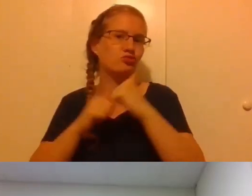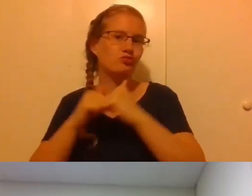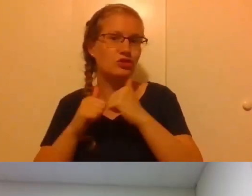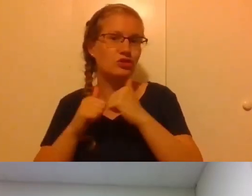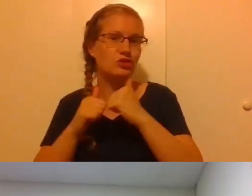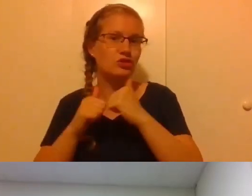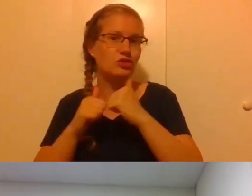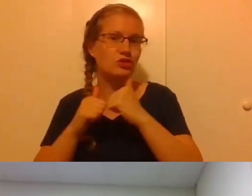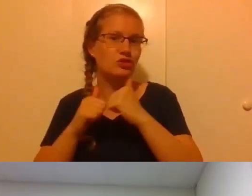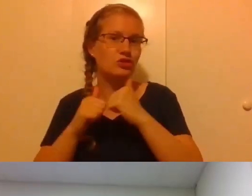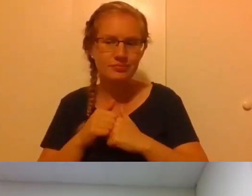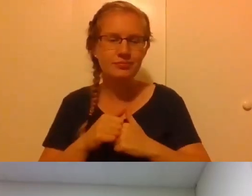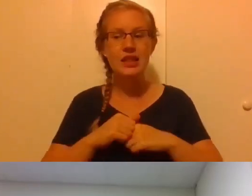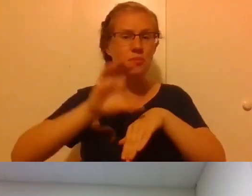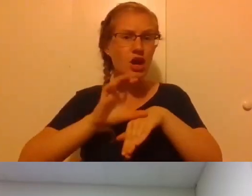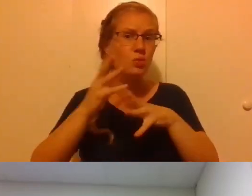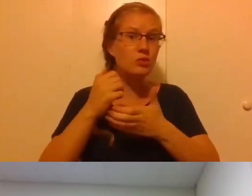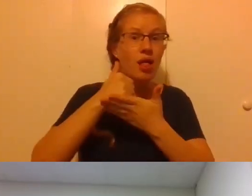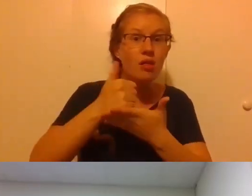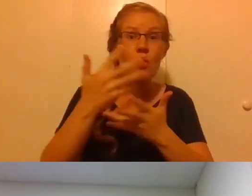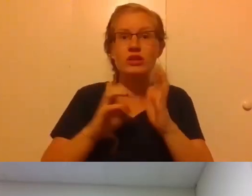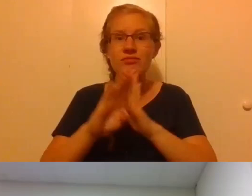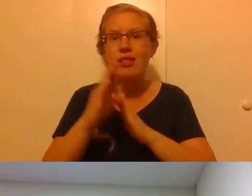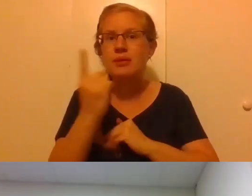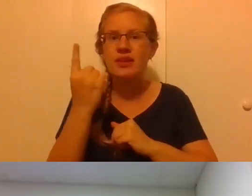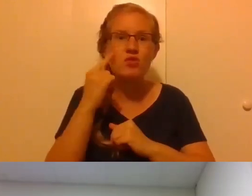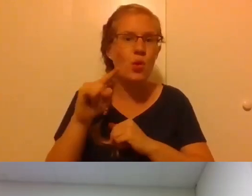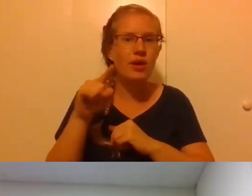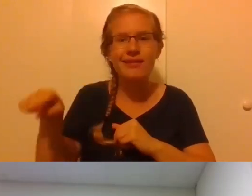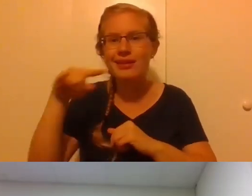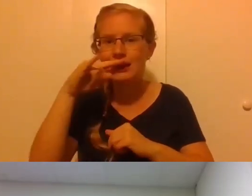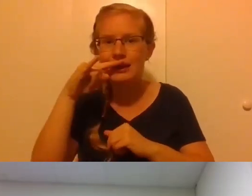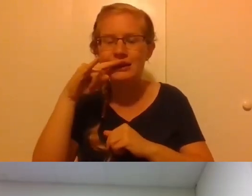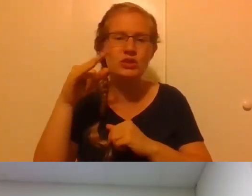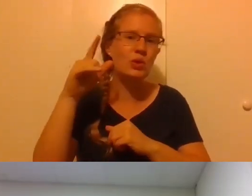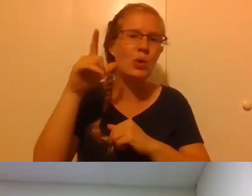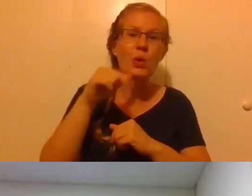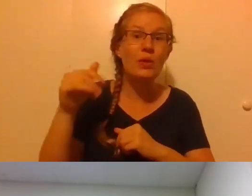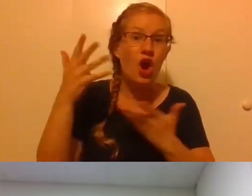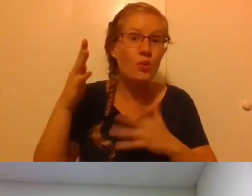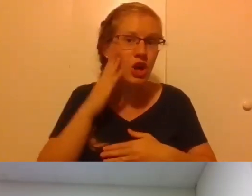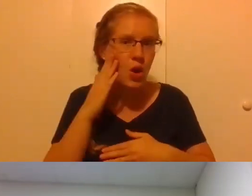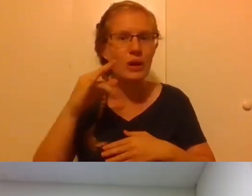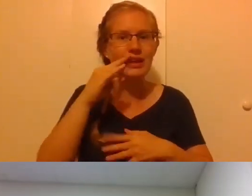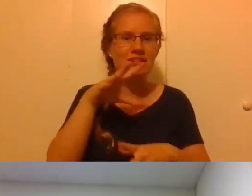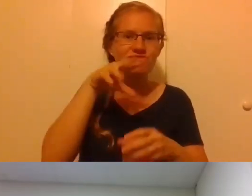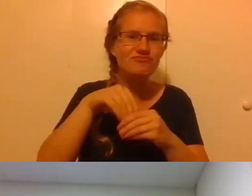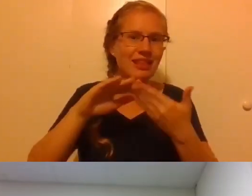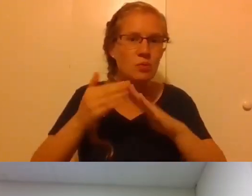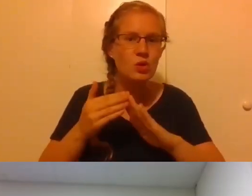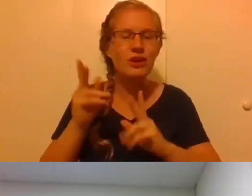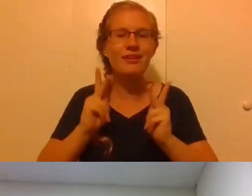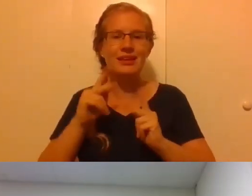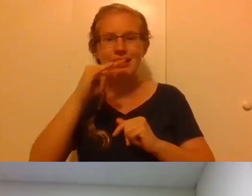parish wants to help, you know, wants to build something for these kids that, who they know and, and these kids who are part of the community and these